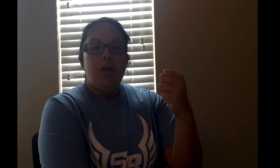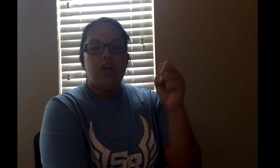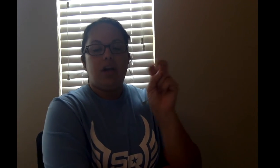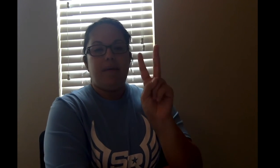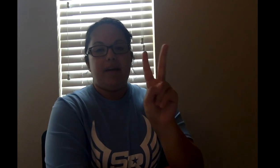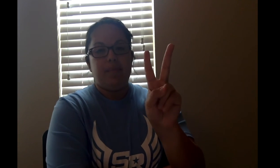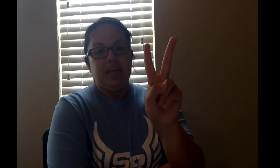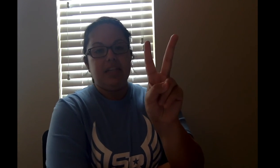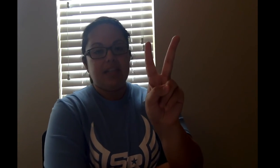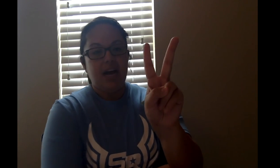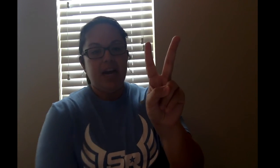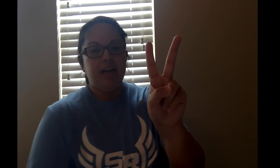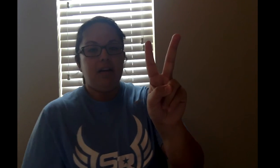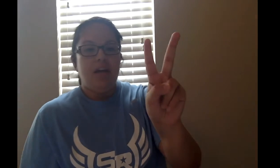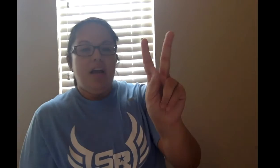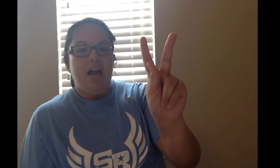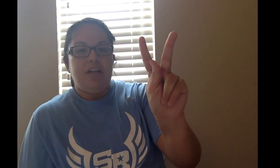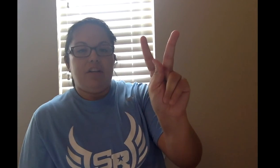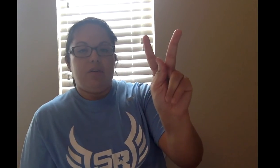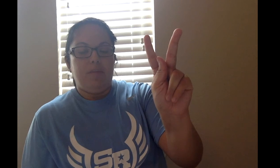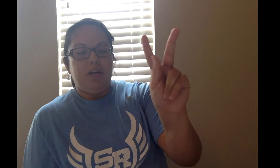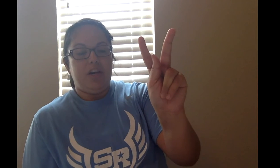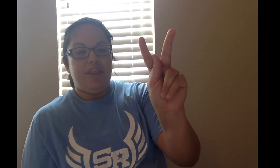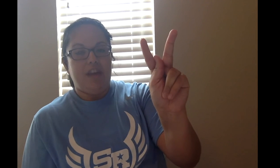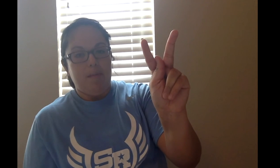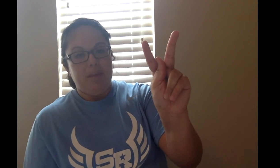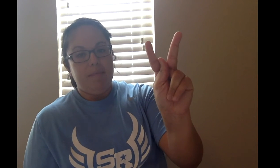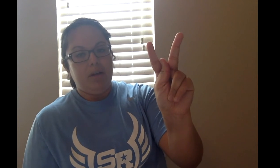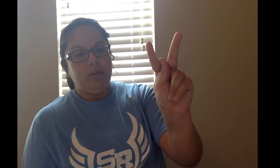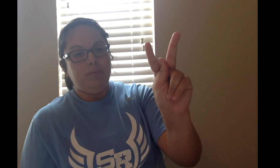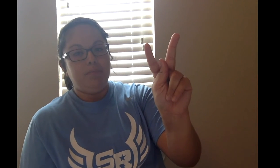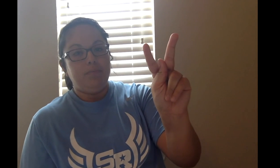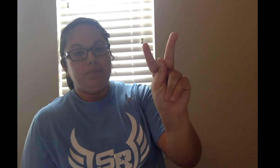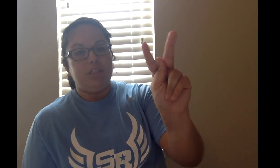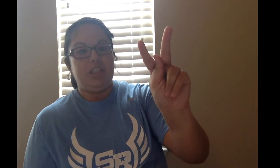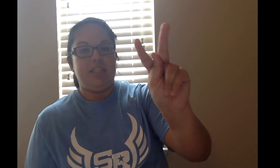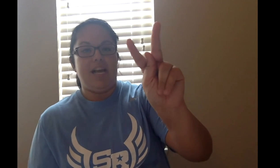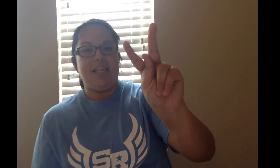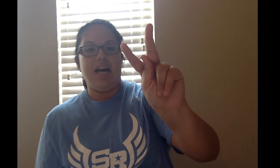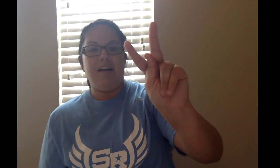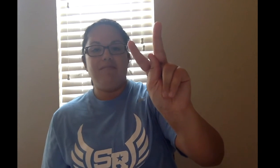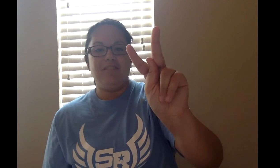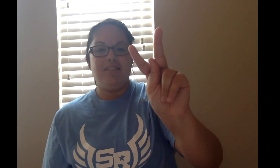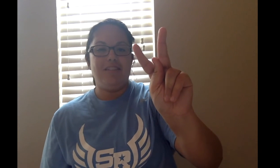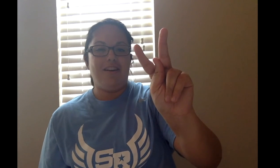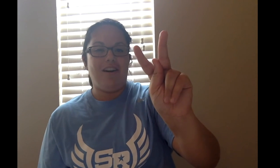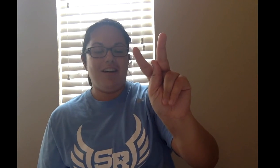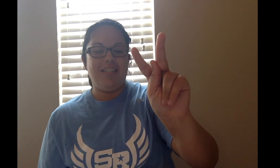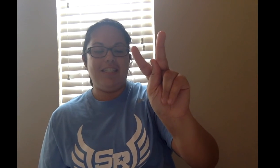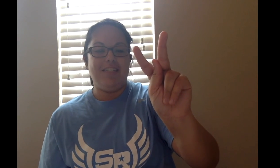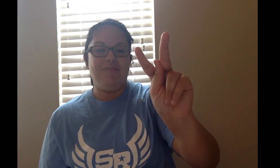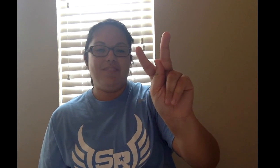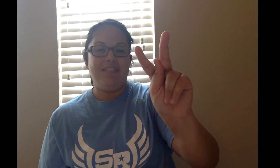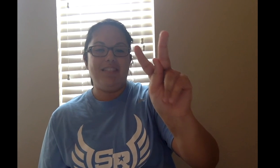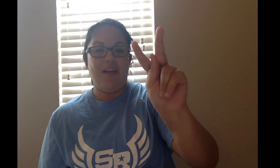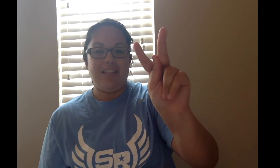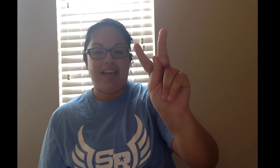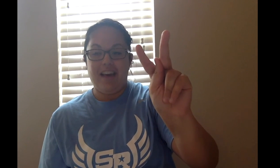you're going to make a P sign and you're going to put your thumb in the middle just like that. Awesome. So that's K.